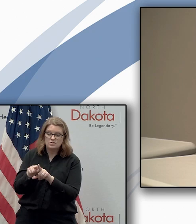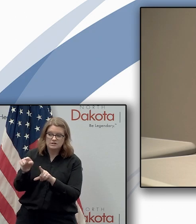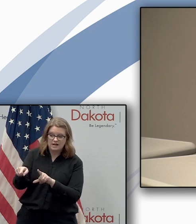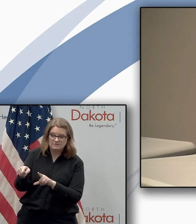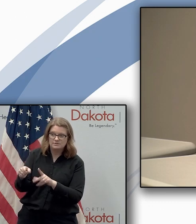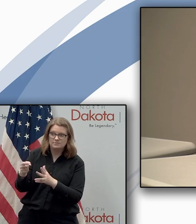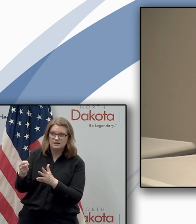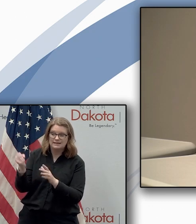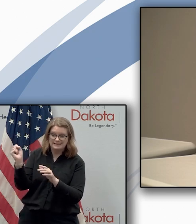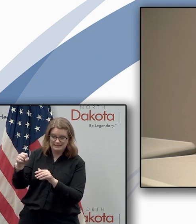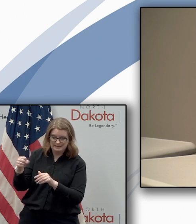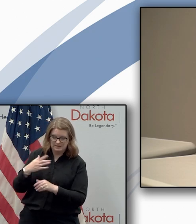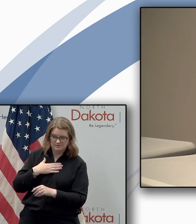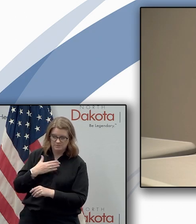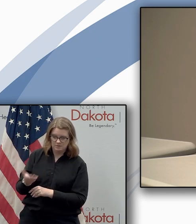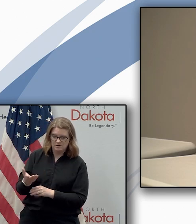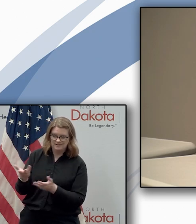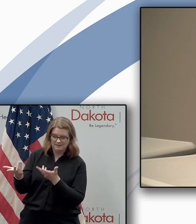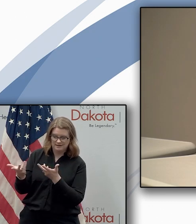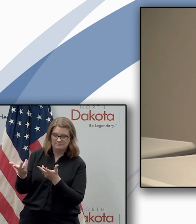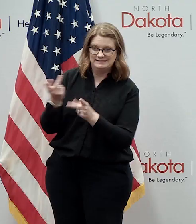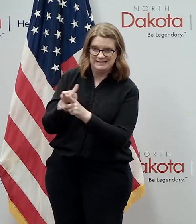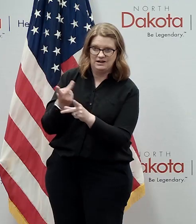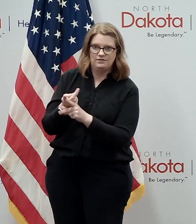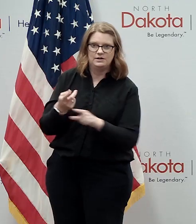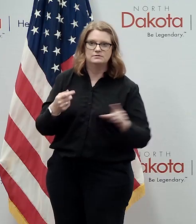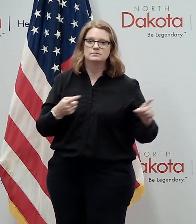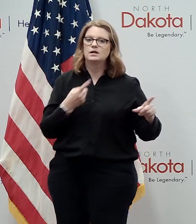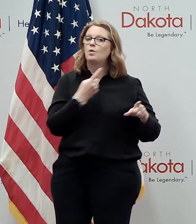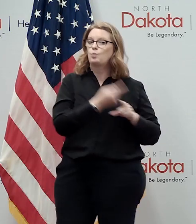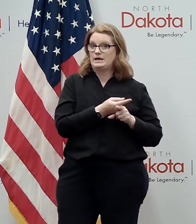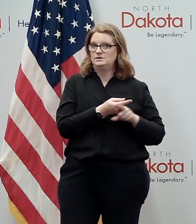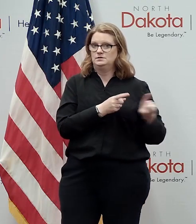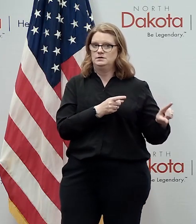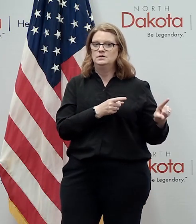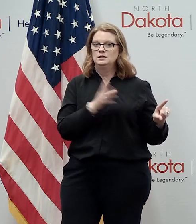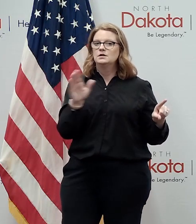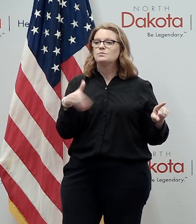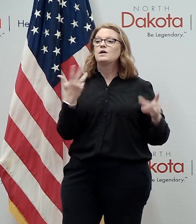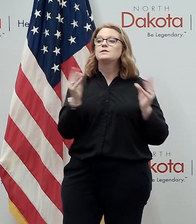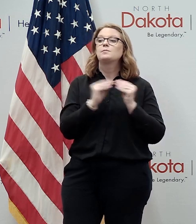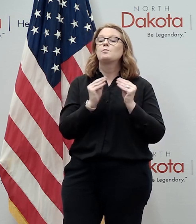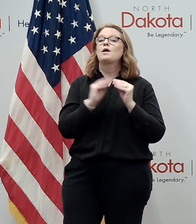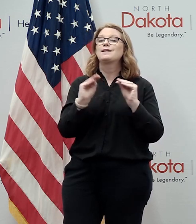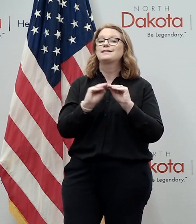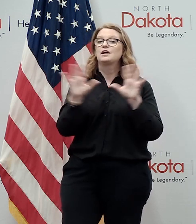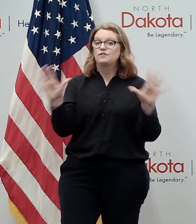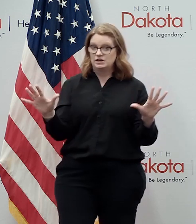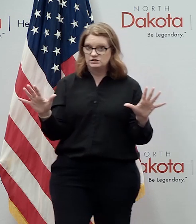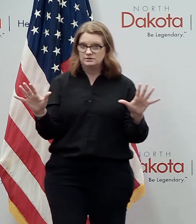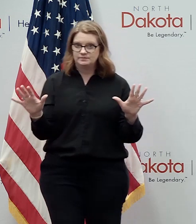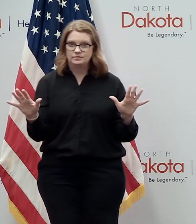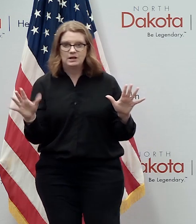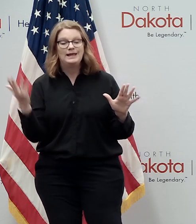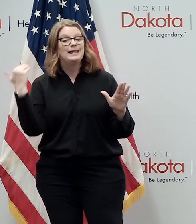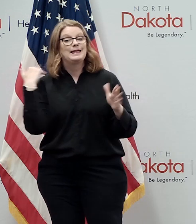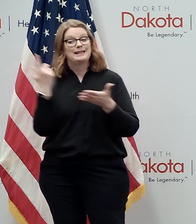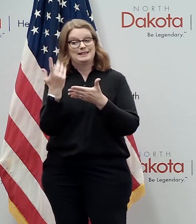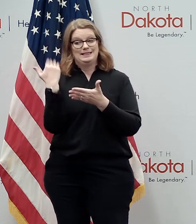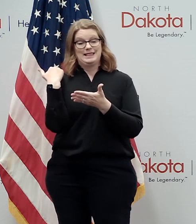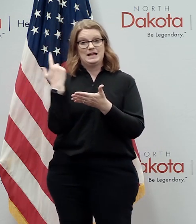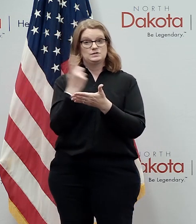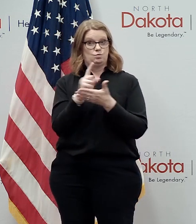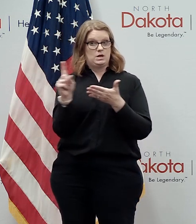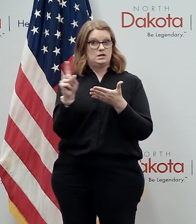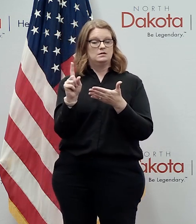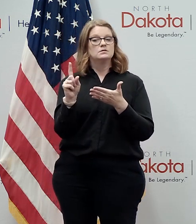say, uh, yes, we'll do it and facilitate it. Is that correct? That is correct. And, and just to provide some more clarification, what, what we talked about last week is we